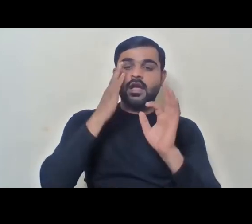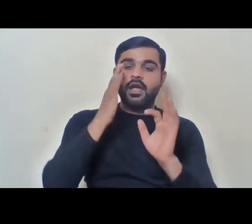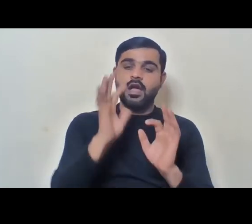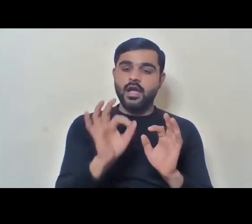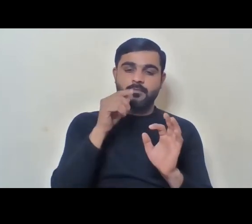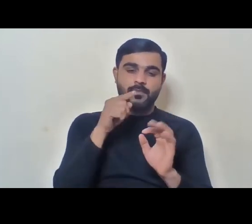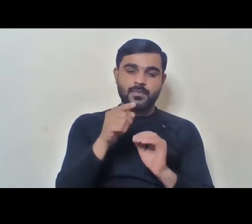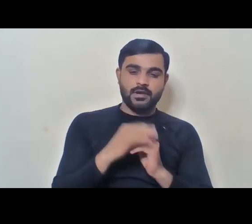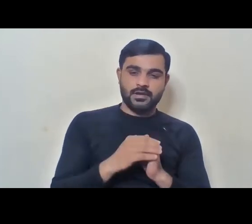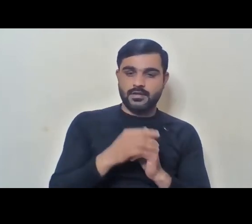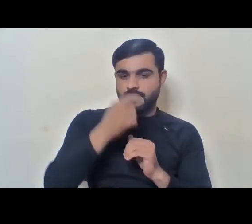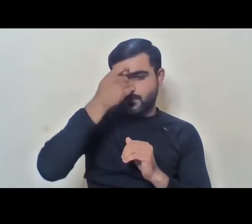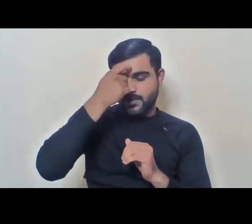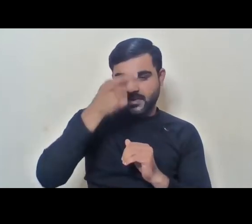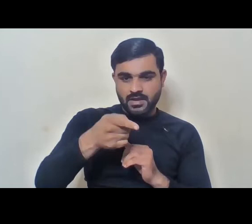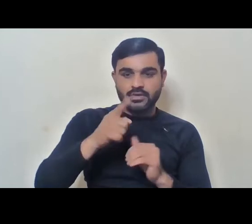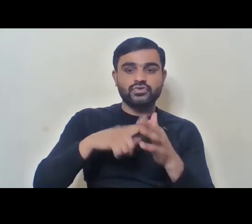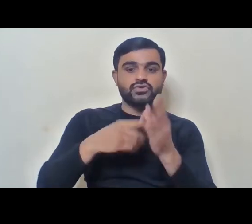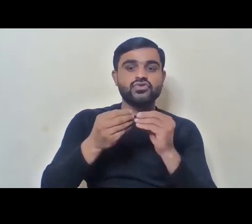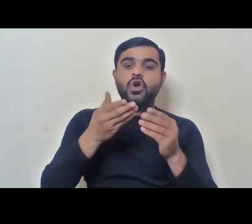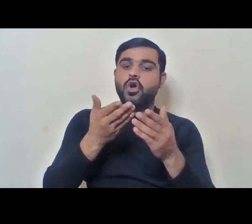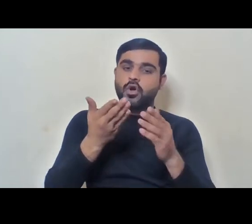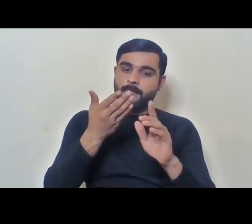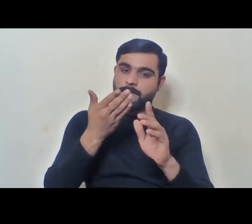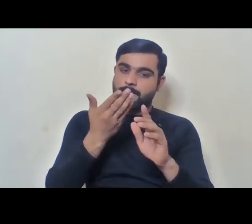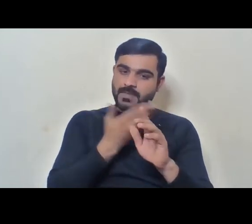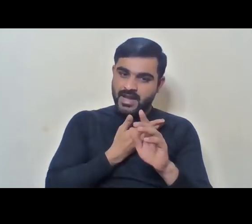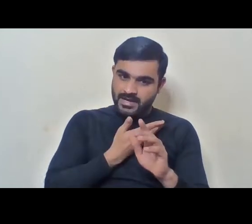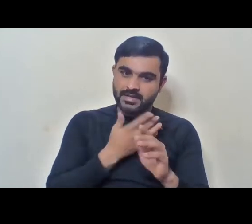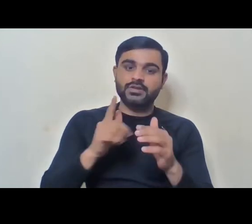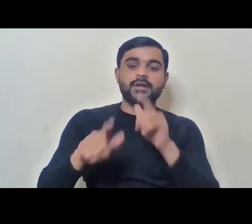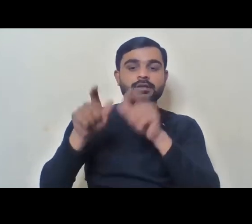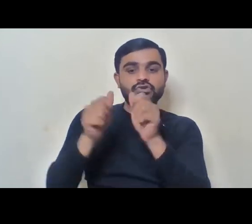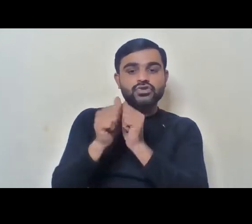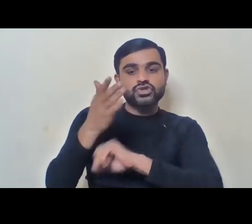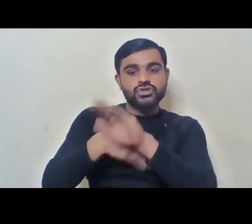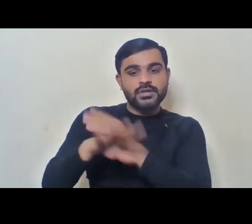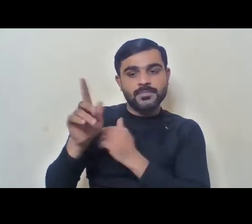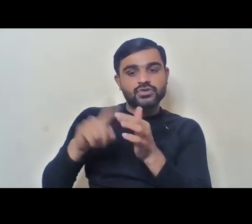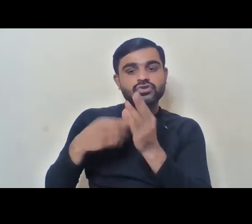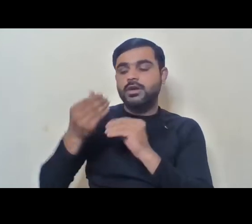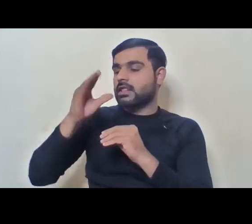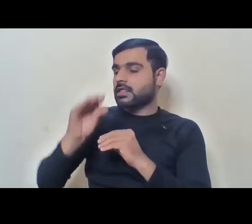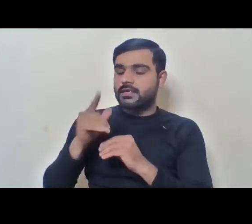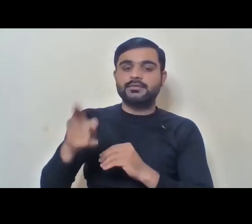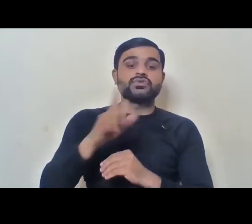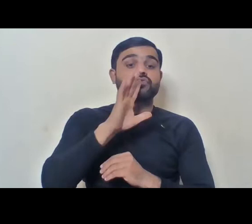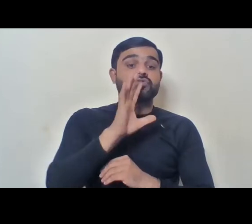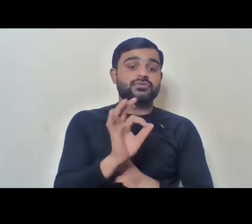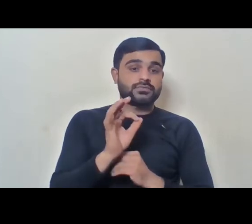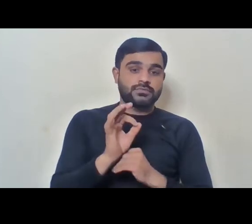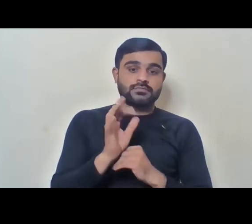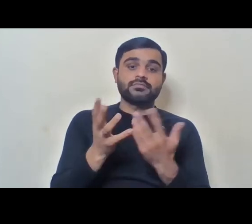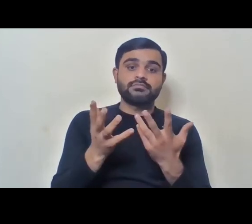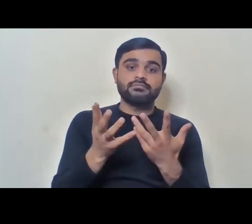issue on employment rights and employment opportunities for persons with disabilities. And this really is the